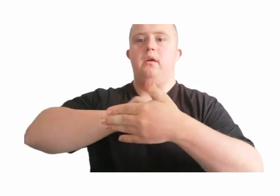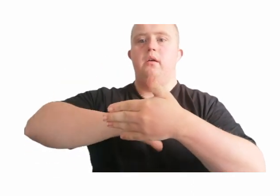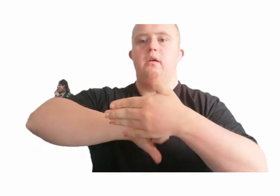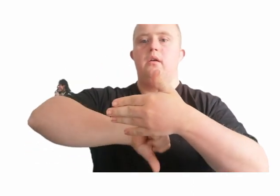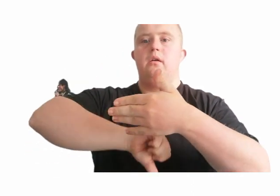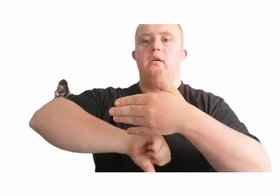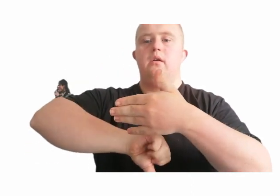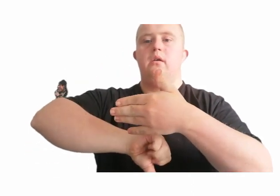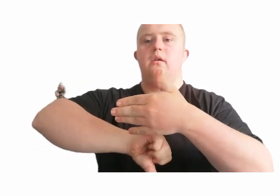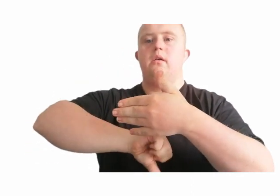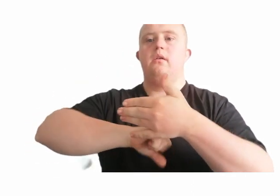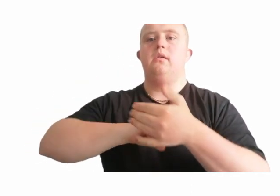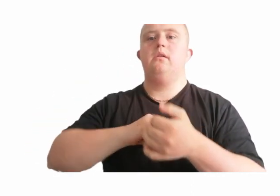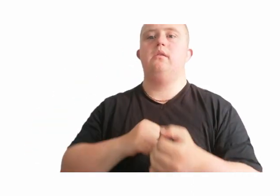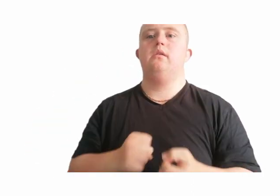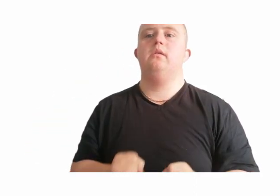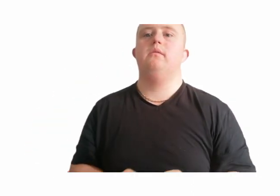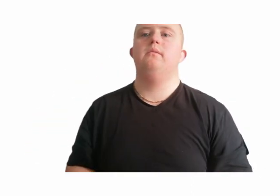begin